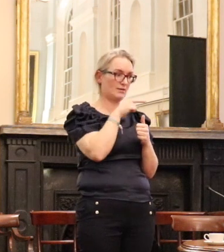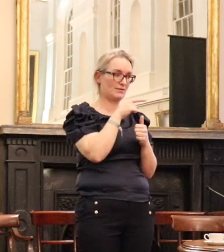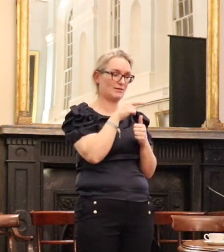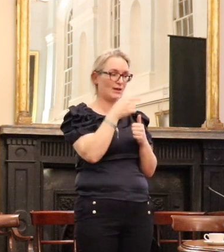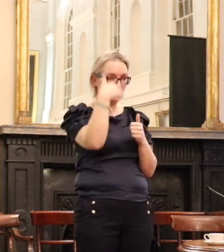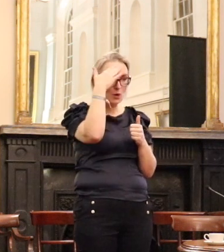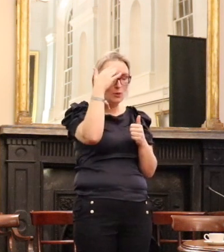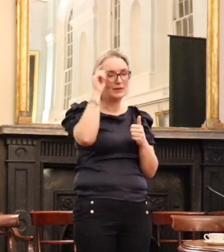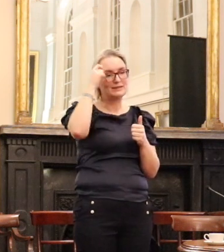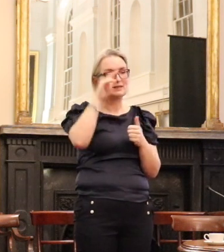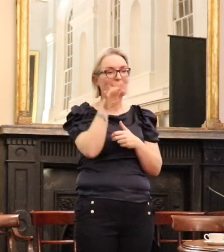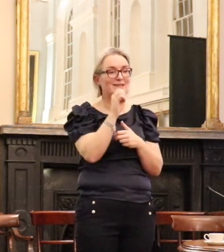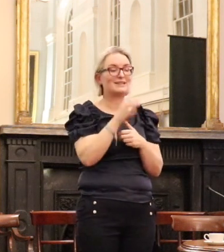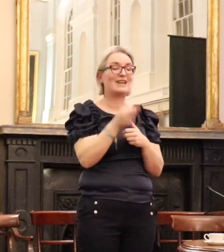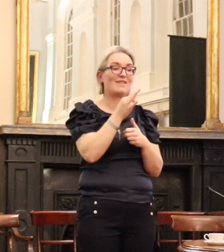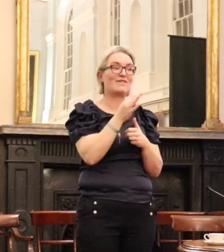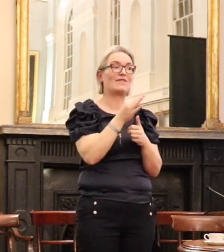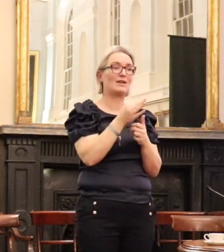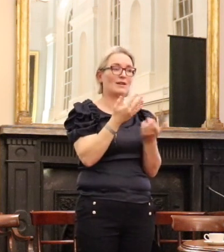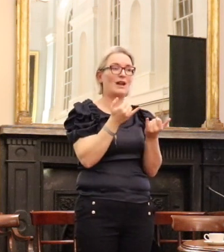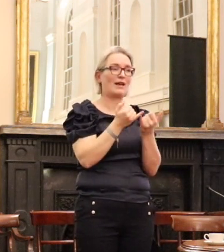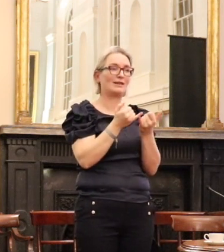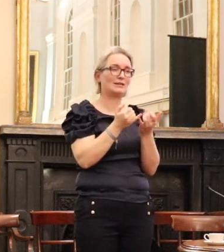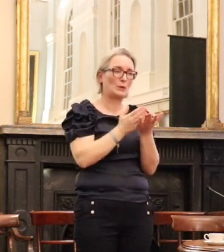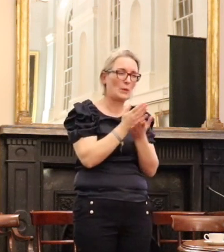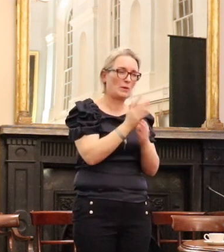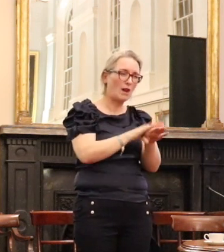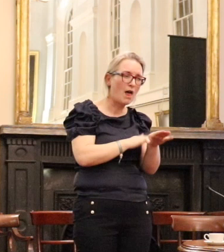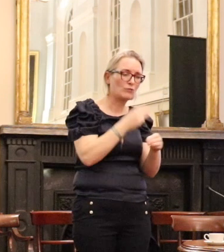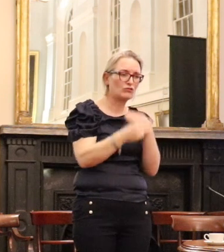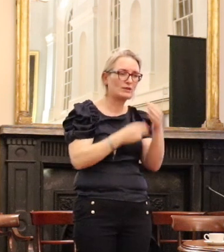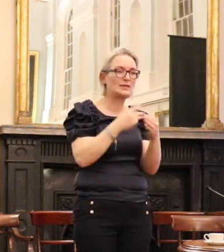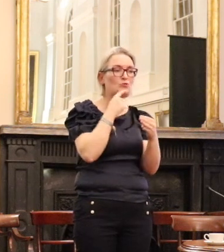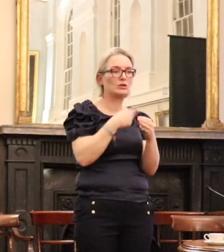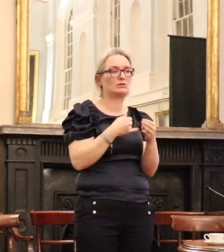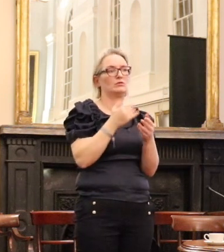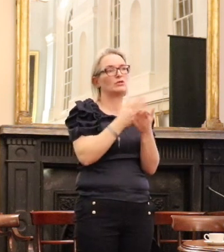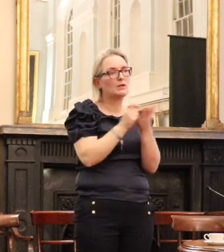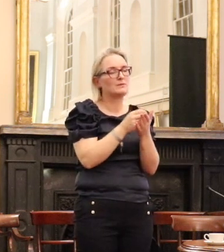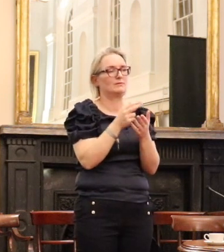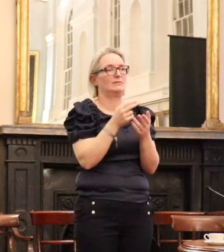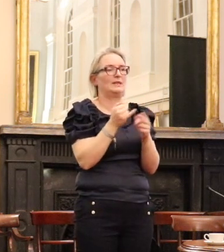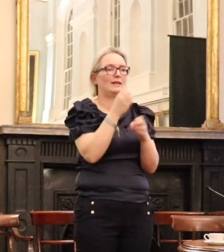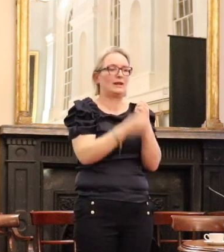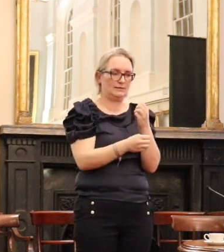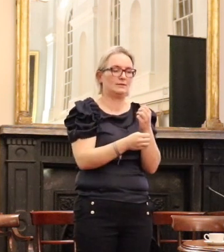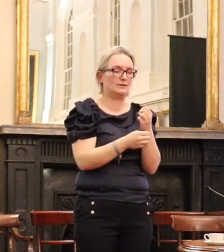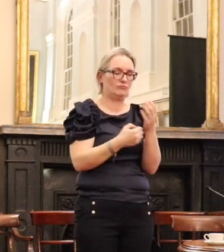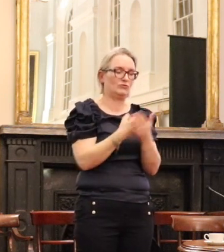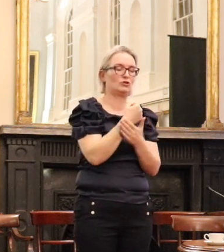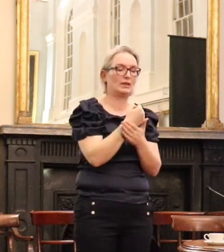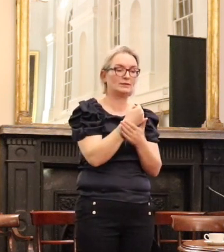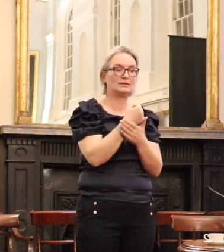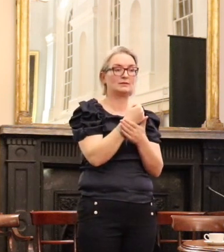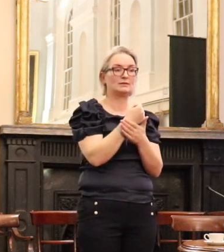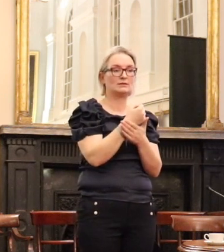successful and work well are the kinds of cases the flag will do. Because I do believe the building that we have is a building for cases to come